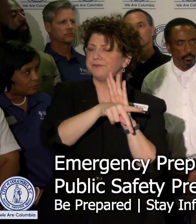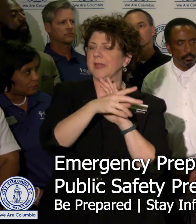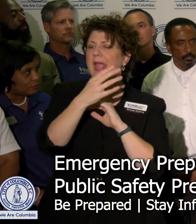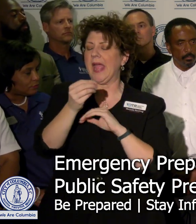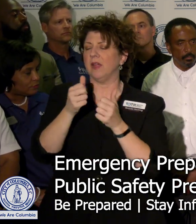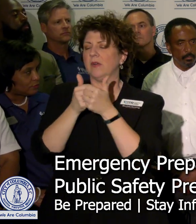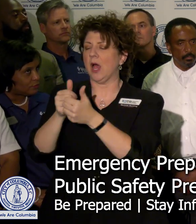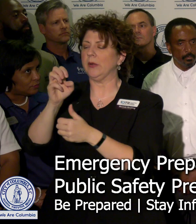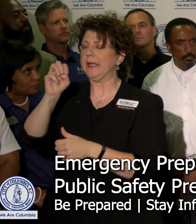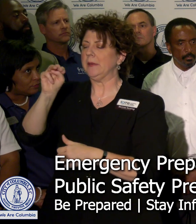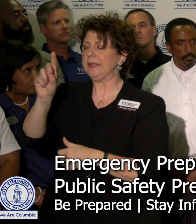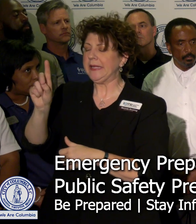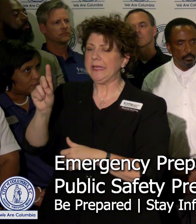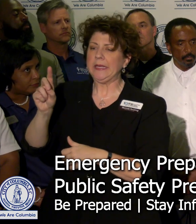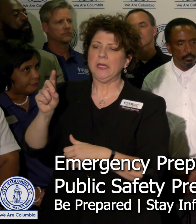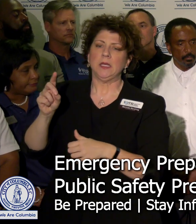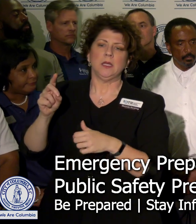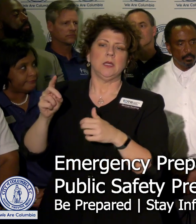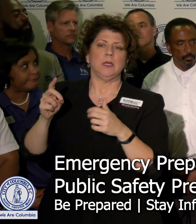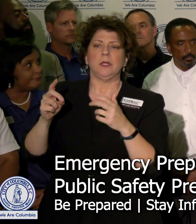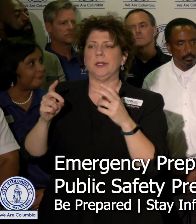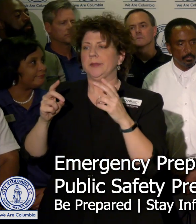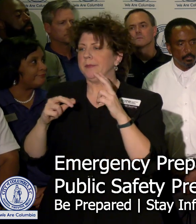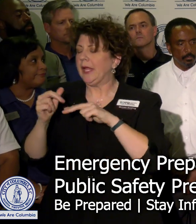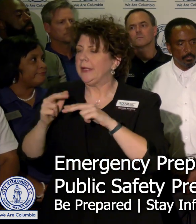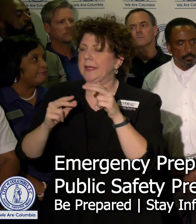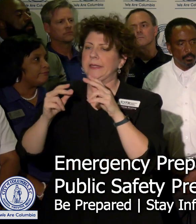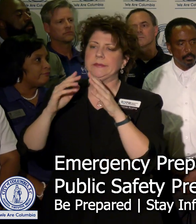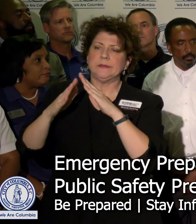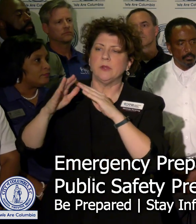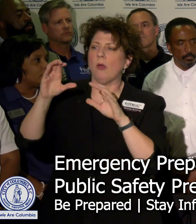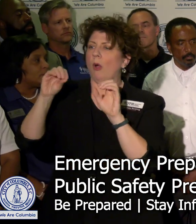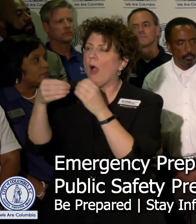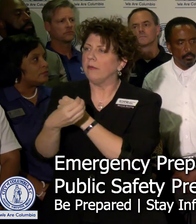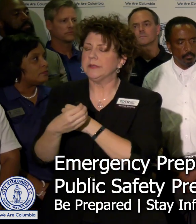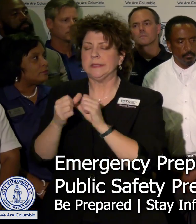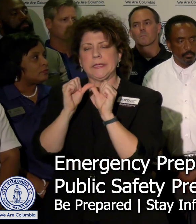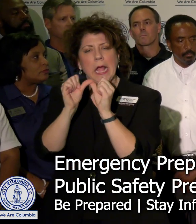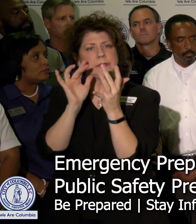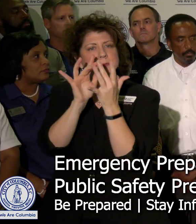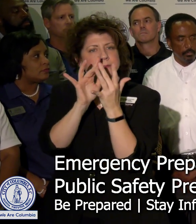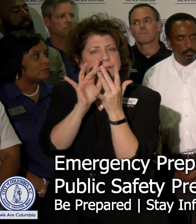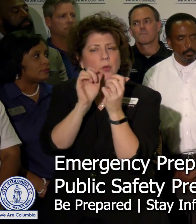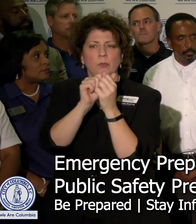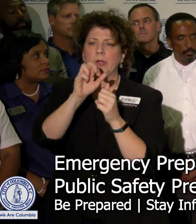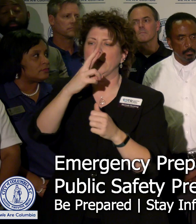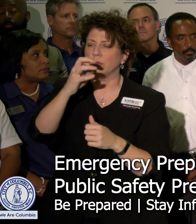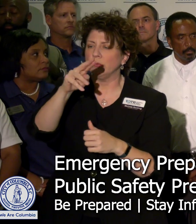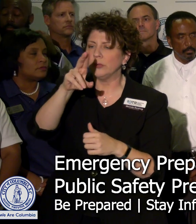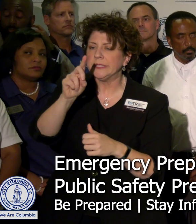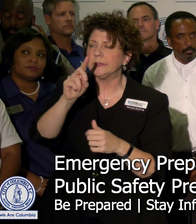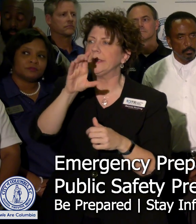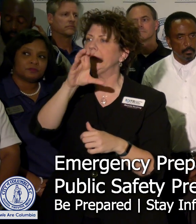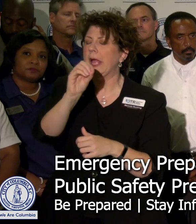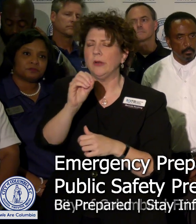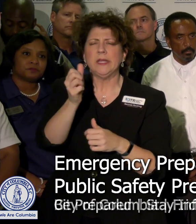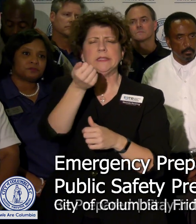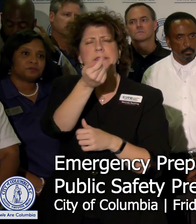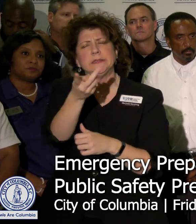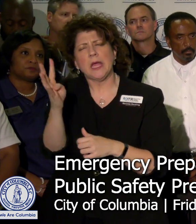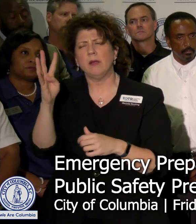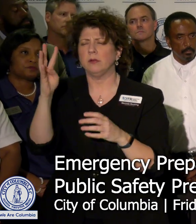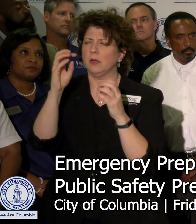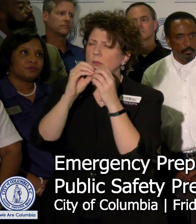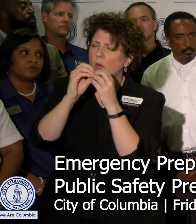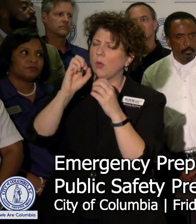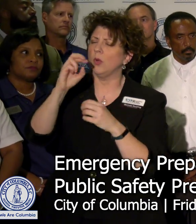EMD, the municipalities work through the county. So we are in constant communication with Richland County and there are several additional shelters